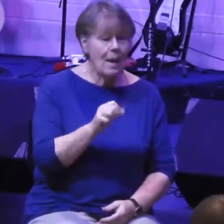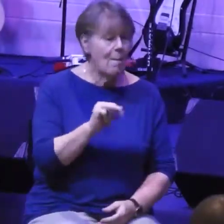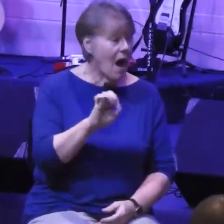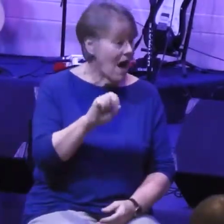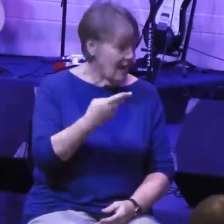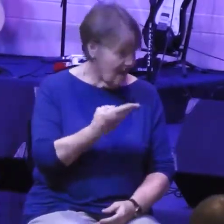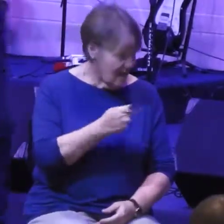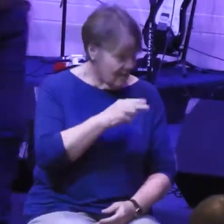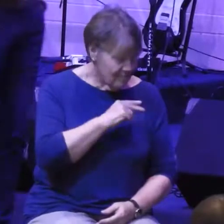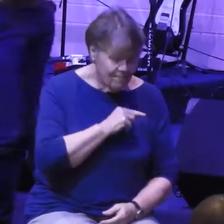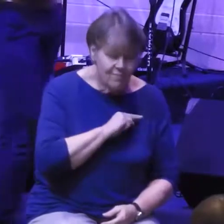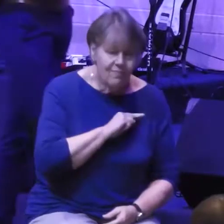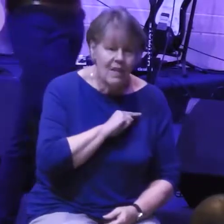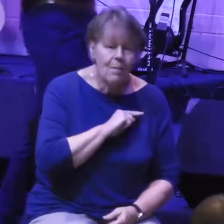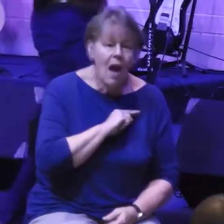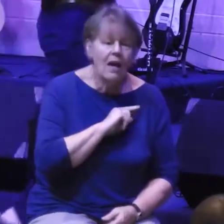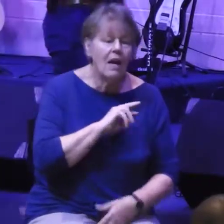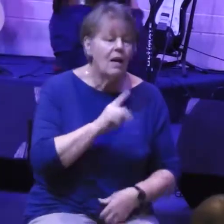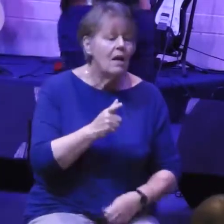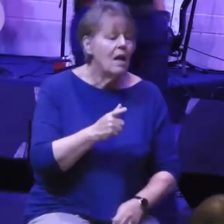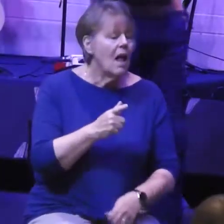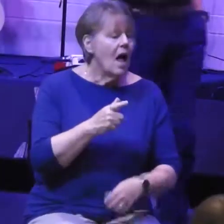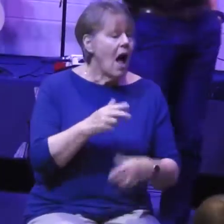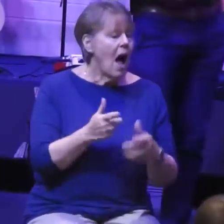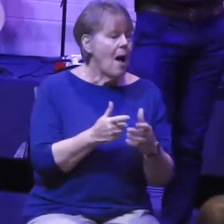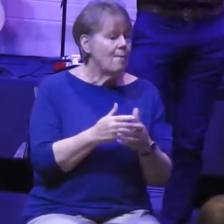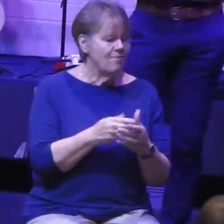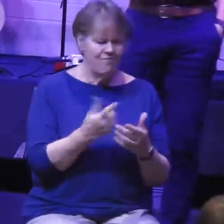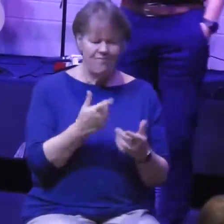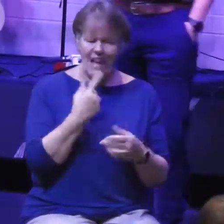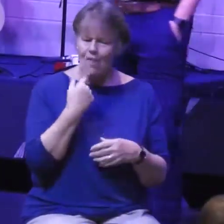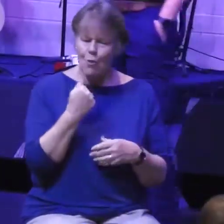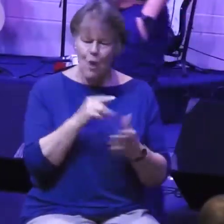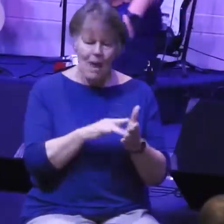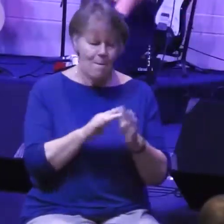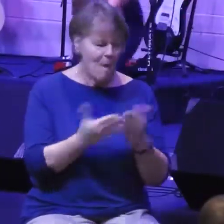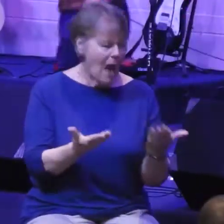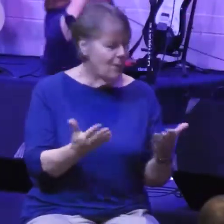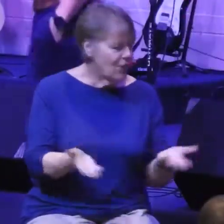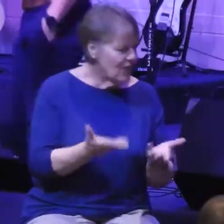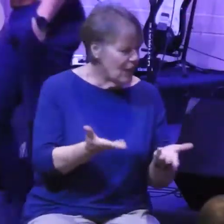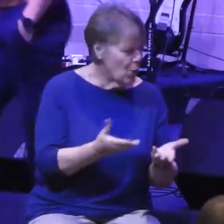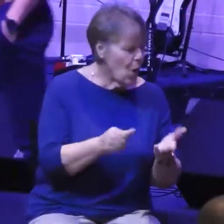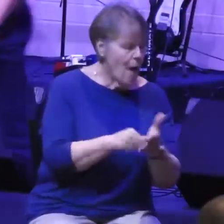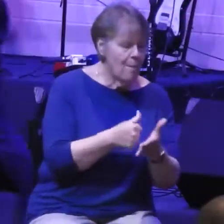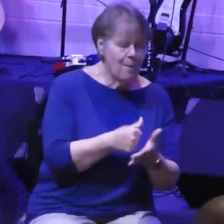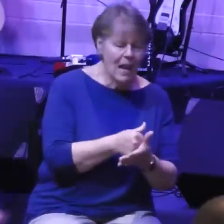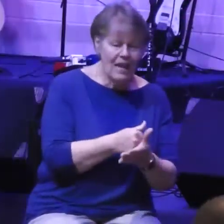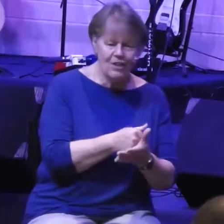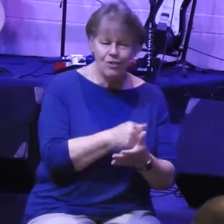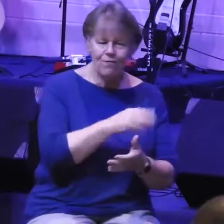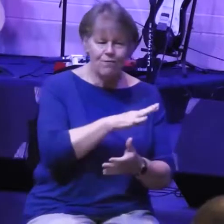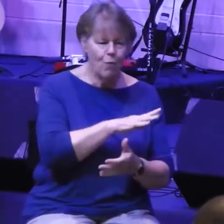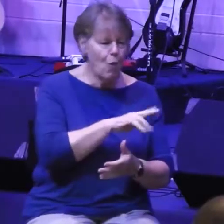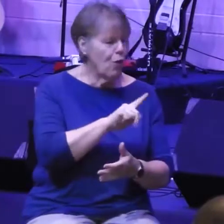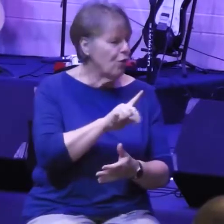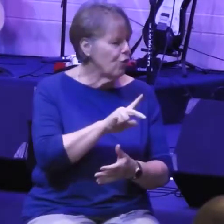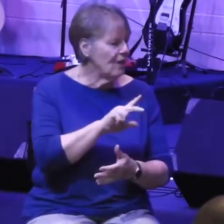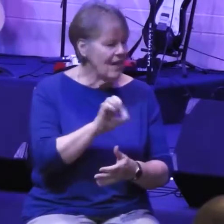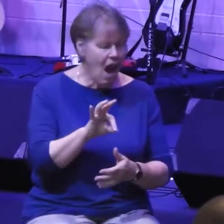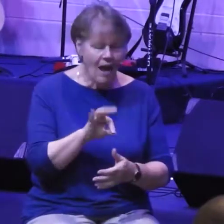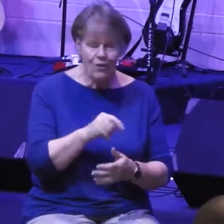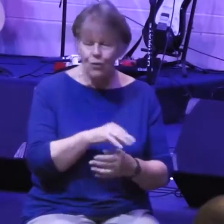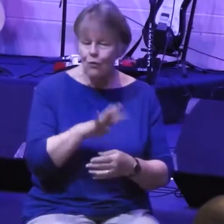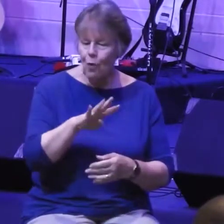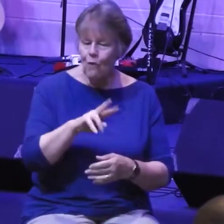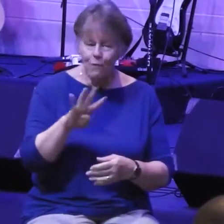to grab your Bibles, we're on pages in the Red Bibles, 439 to 442. I had to tell